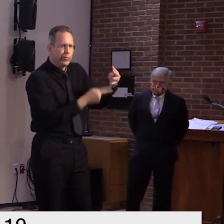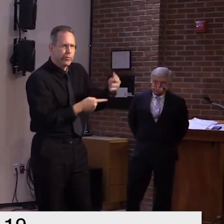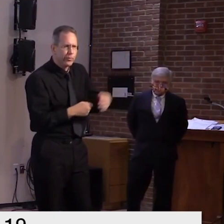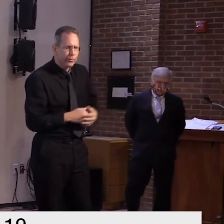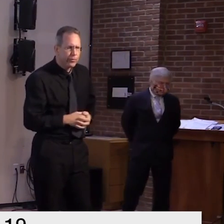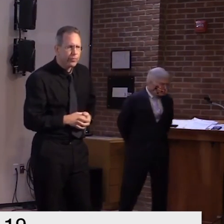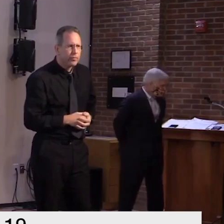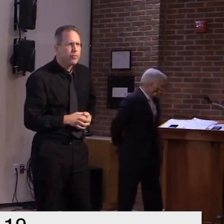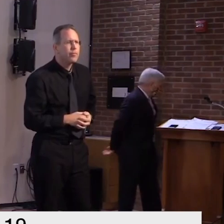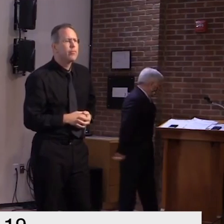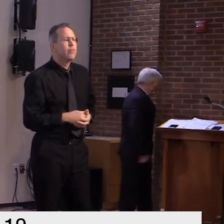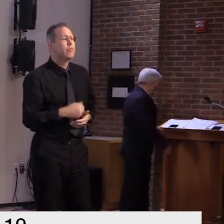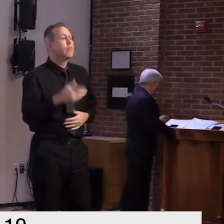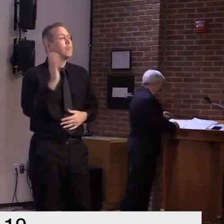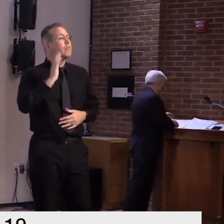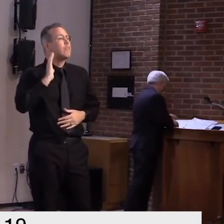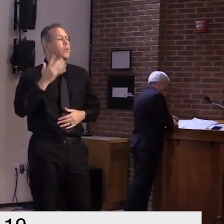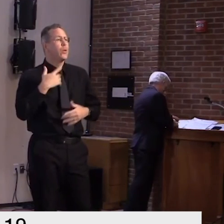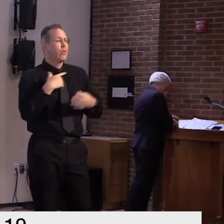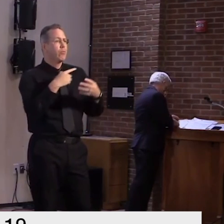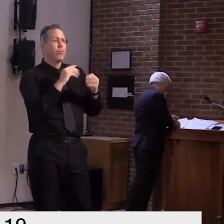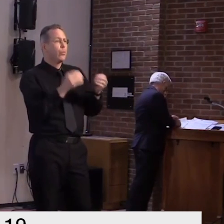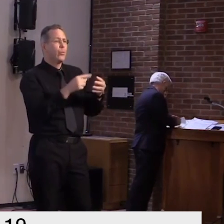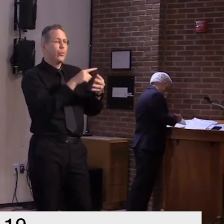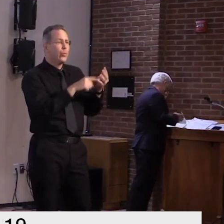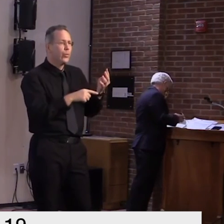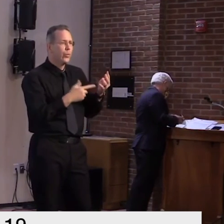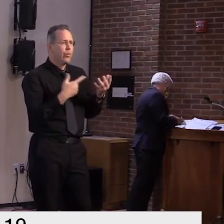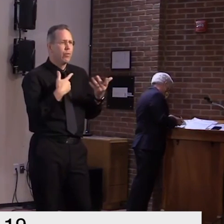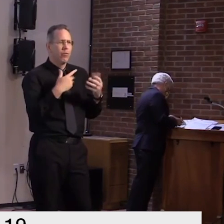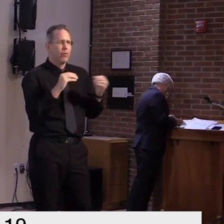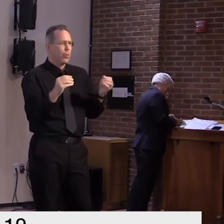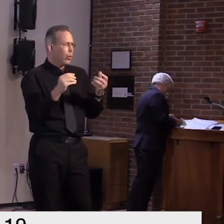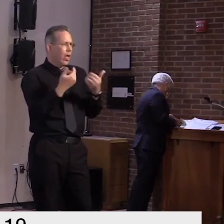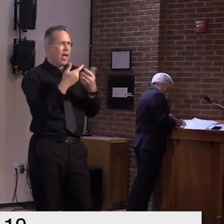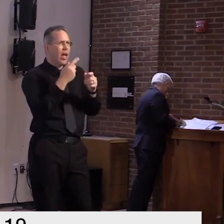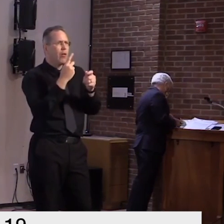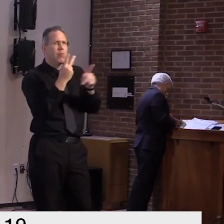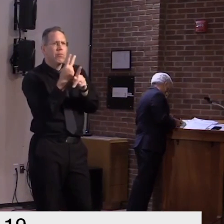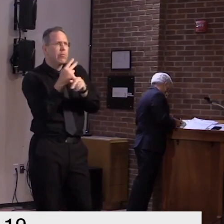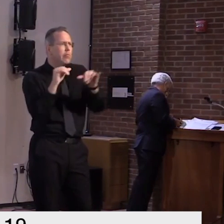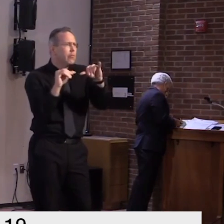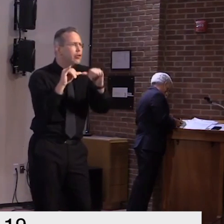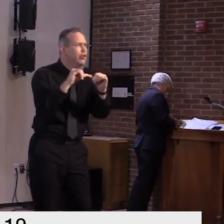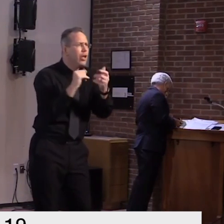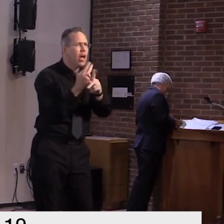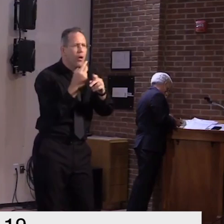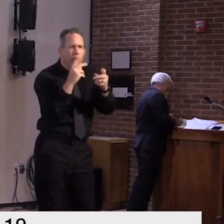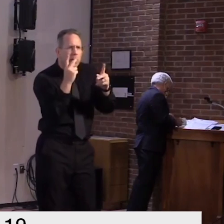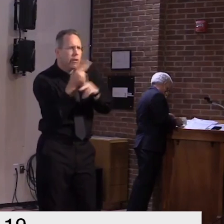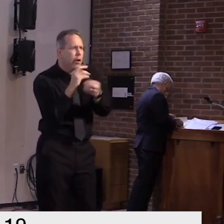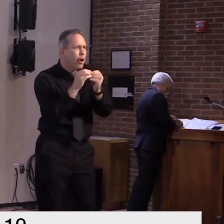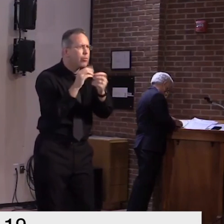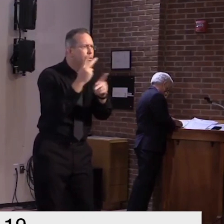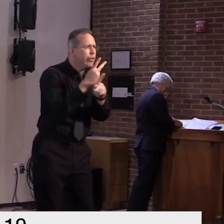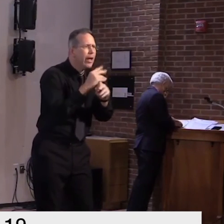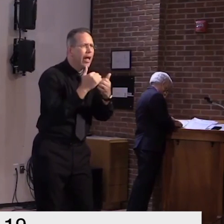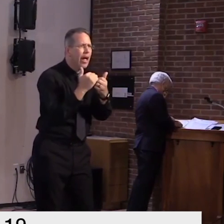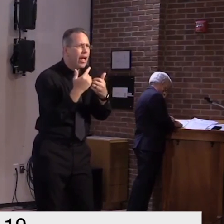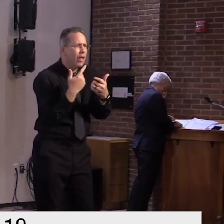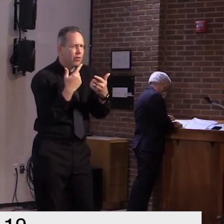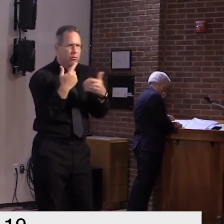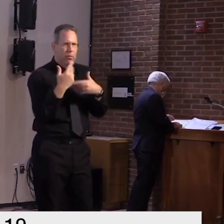the opportunity to measure them or the ability to measure them and we'll start looking at them in a methodical way too but i think the word